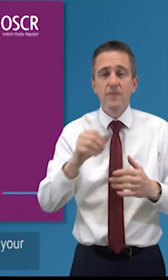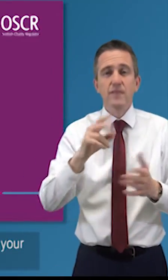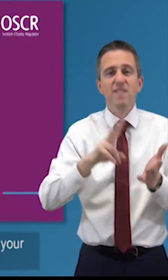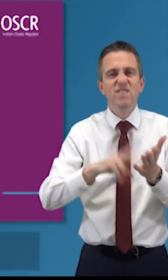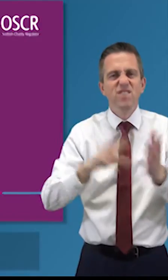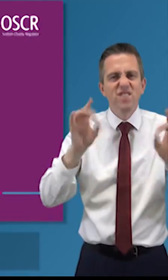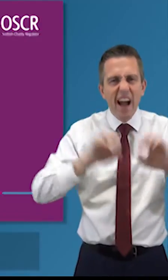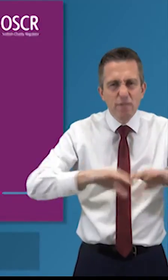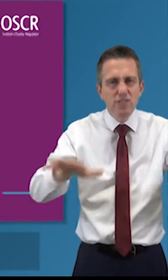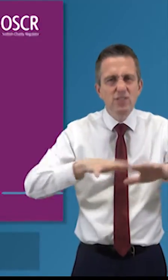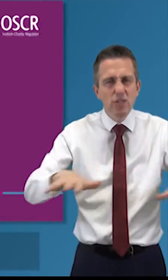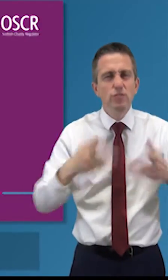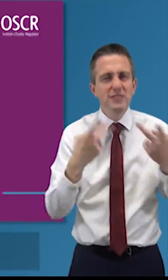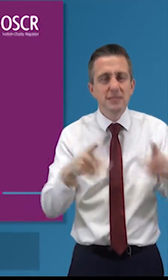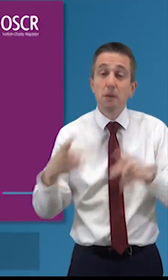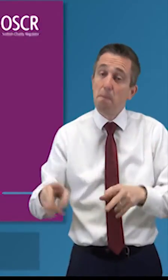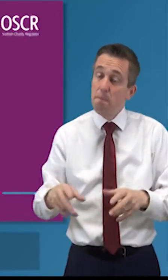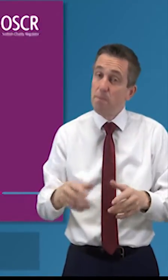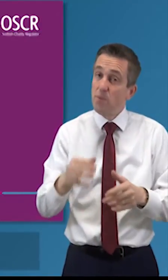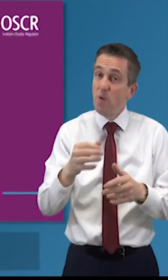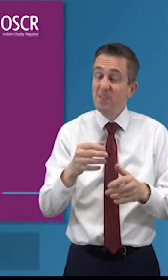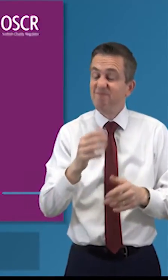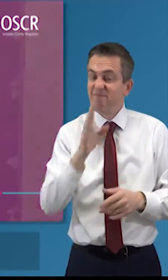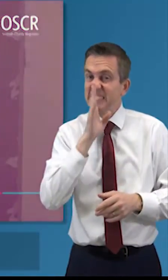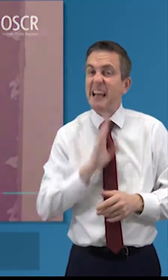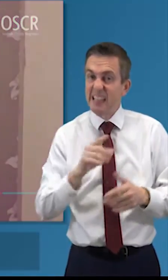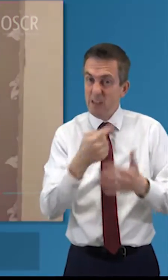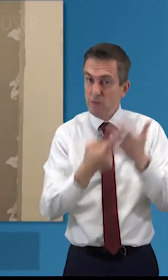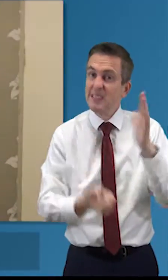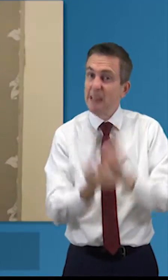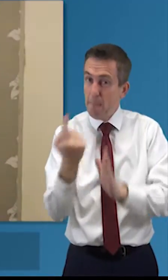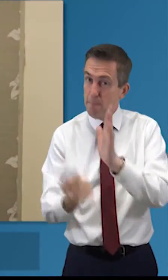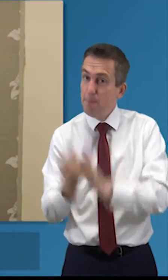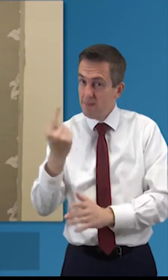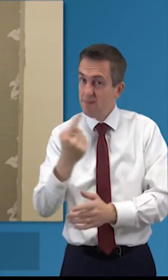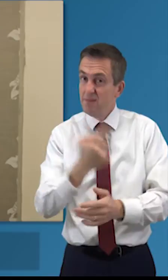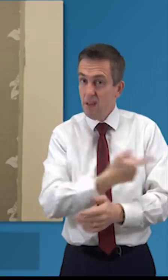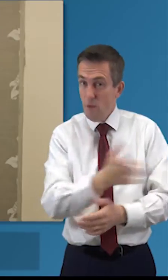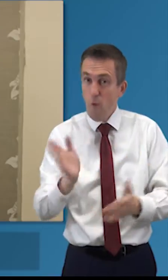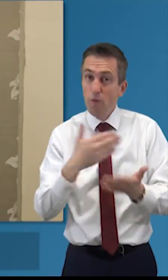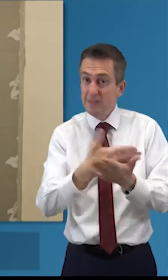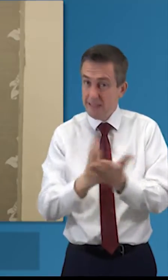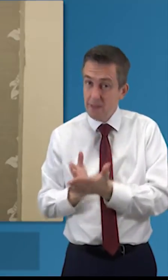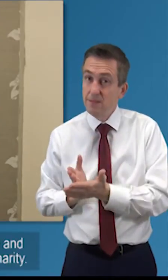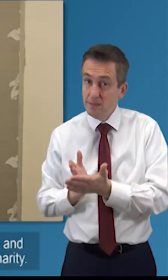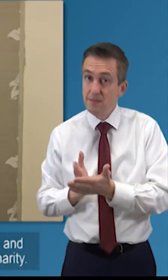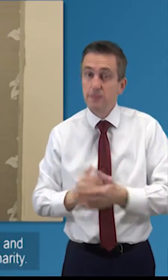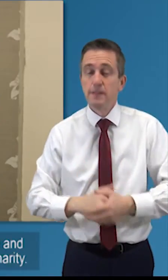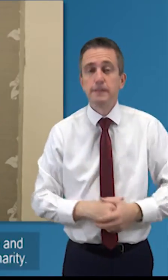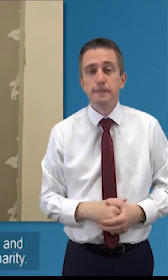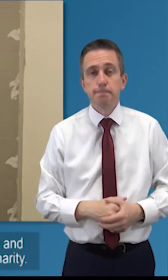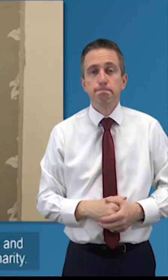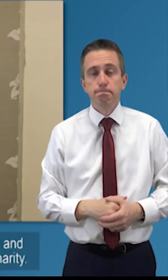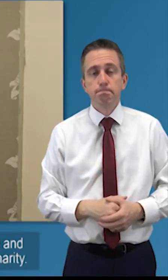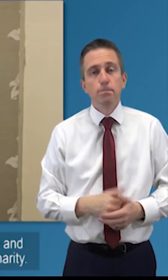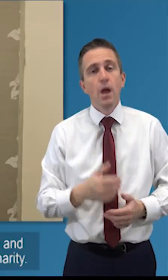data security breaches um it does happen the sector is vulnerable to that so make sure you're aware